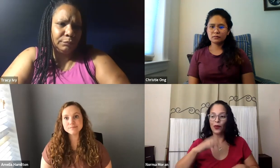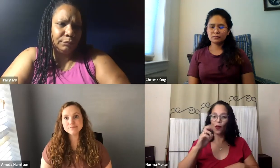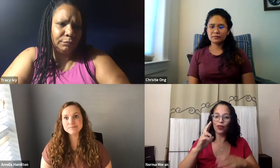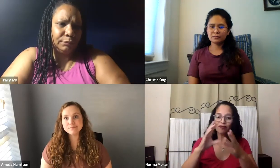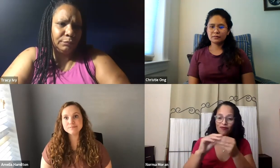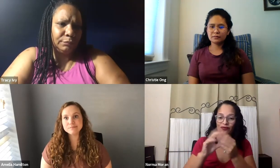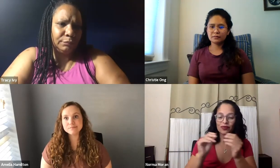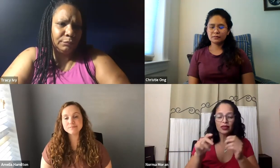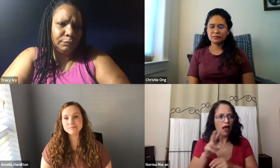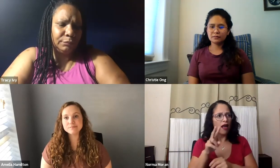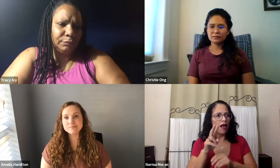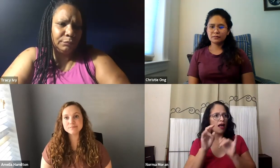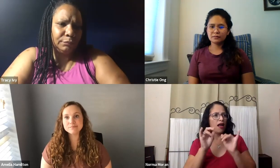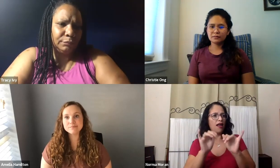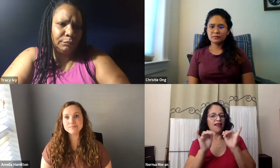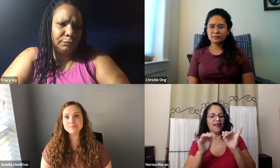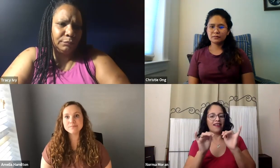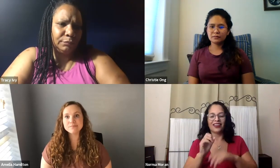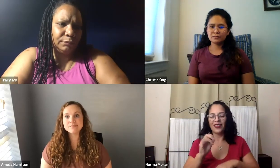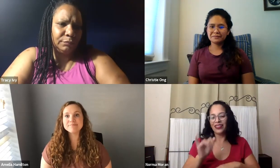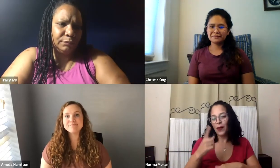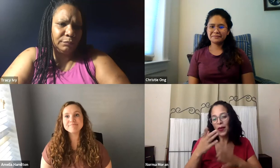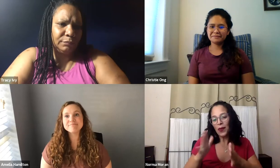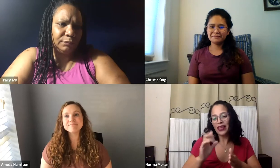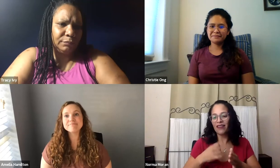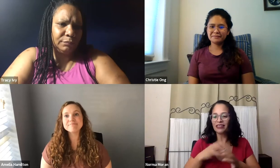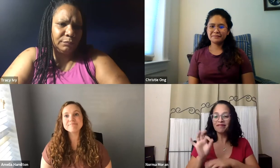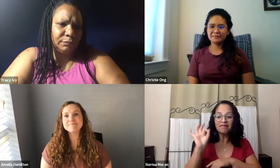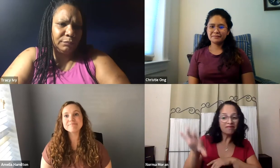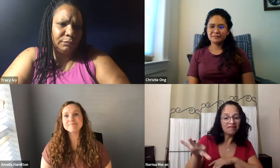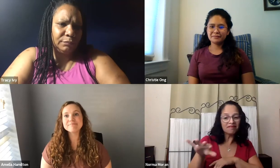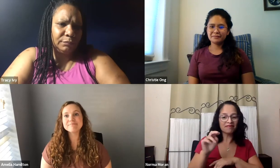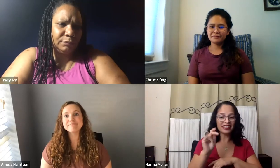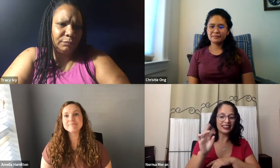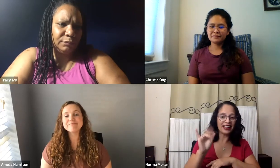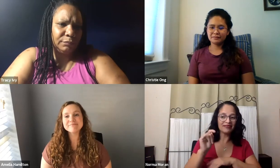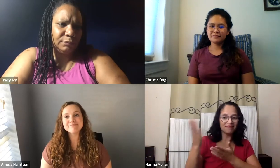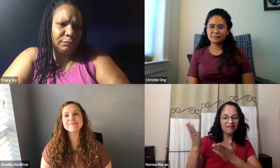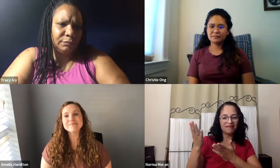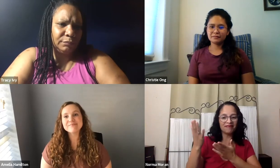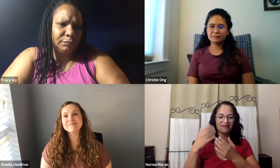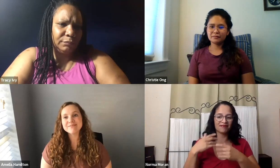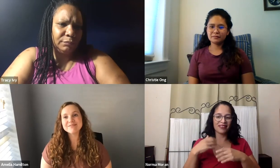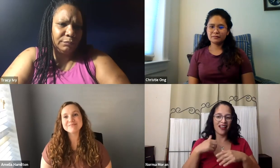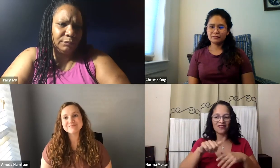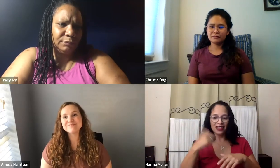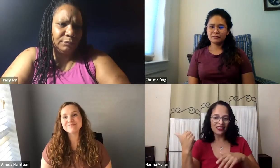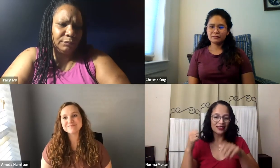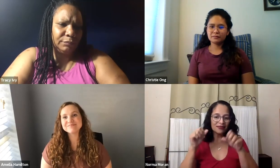fairs that you can participate in. But I was hearing stories once when I was there. And I think that just being able to go to tell your stories and everything else, that's